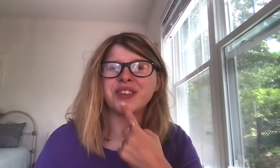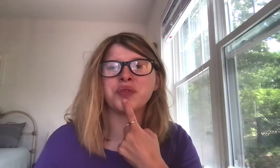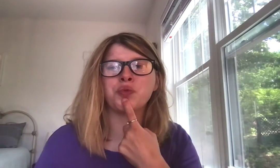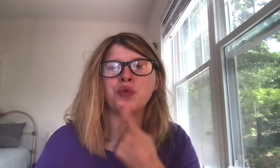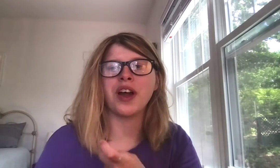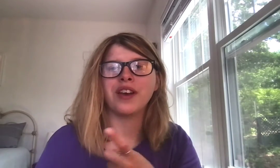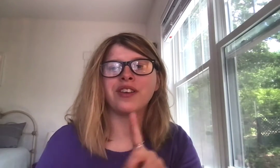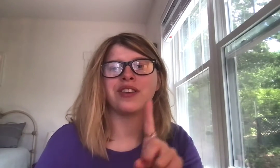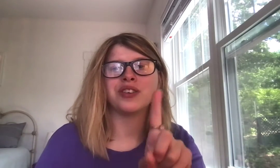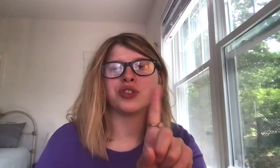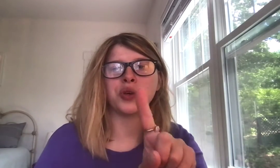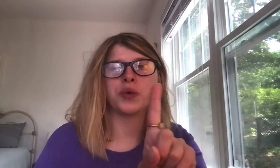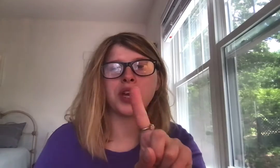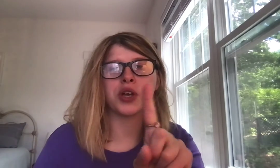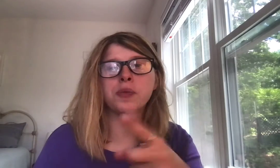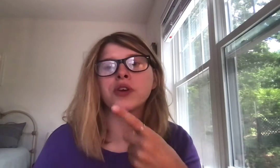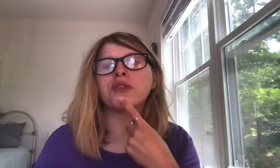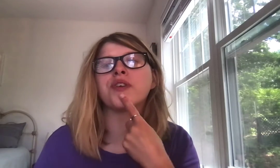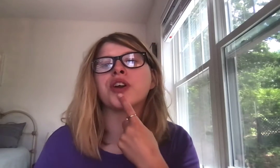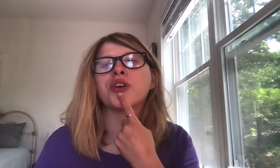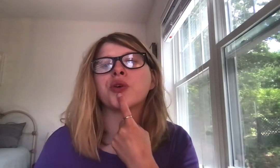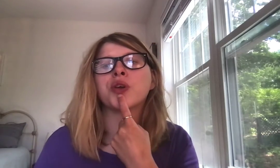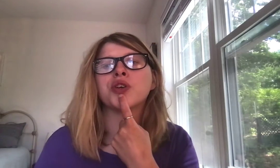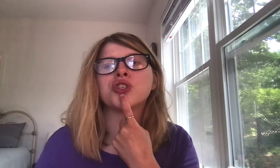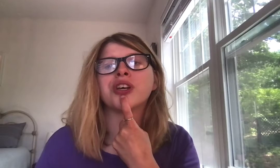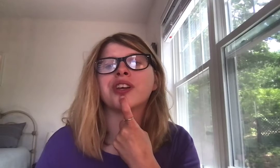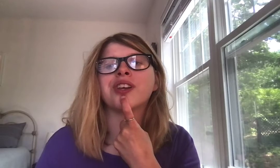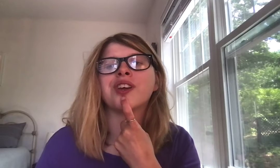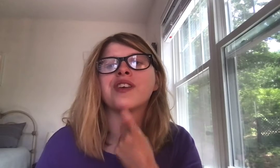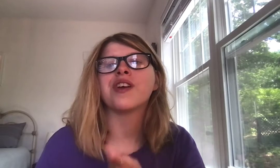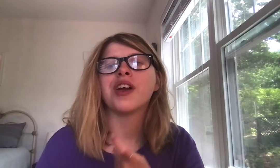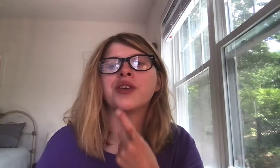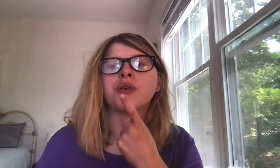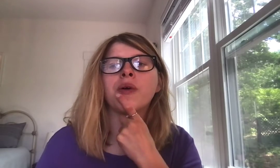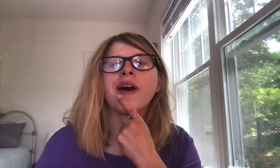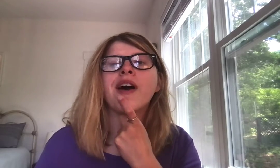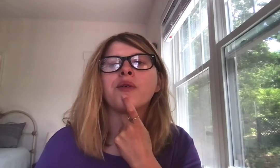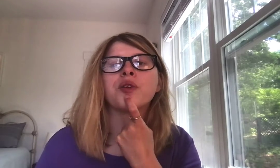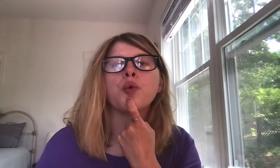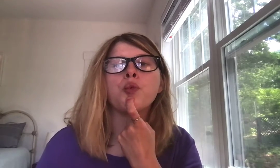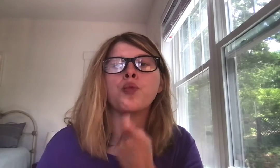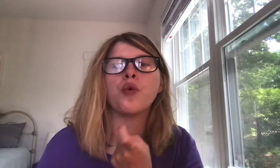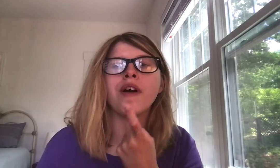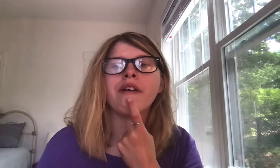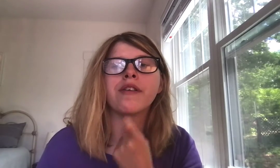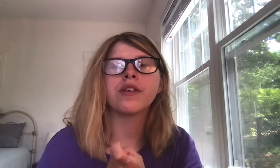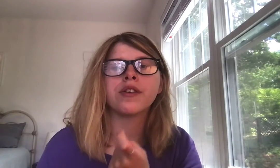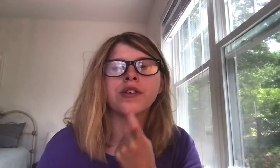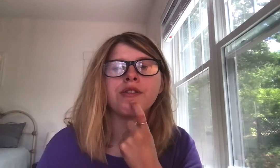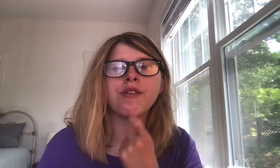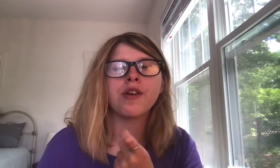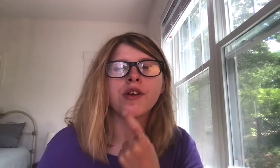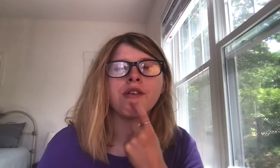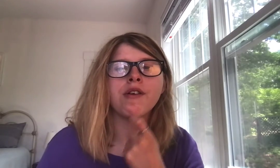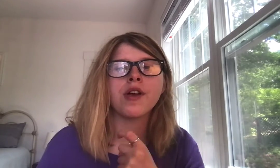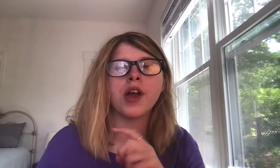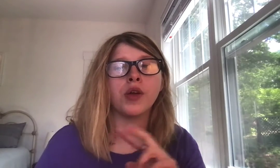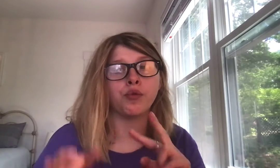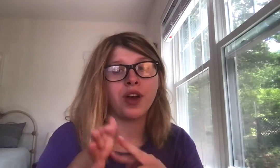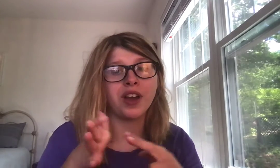is red so you take your pointed finger go to your chin and you go out red and red